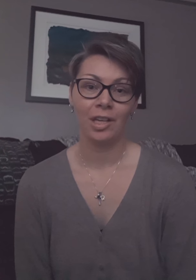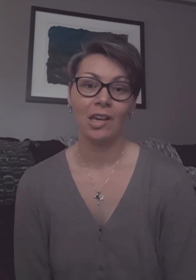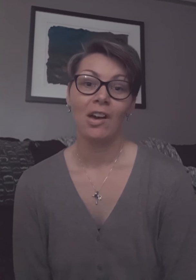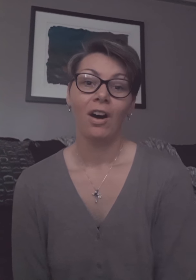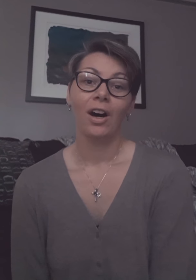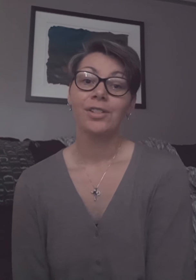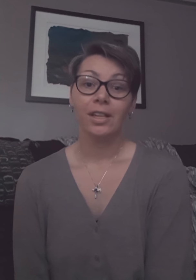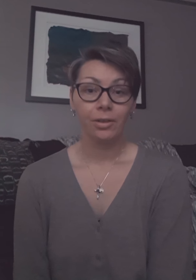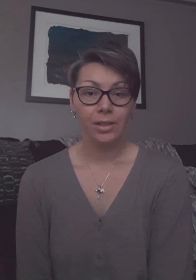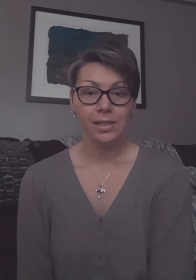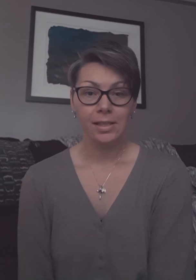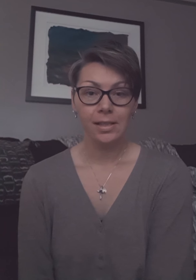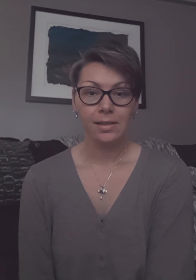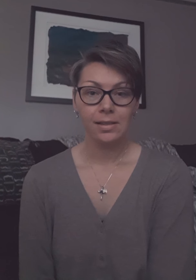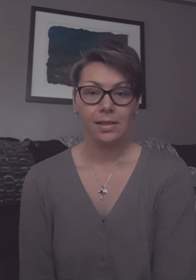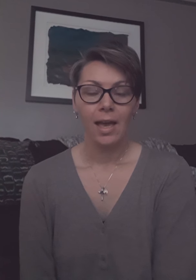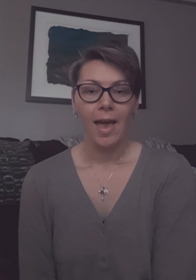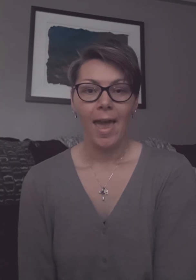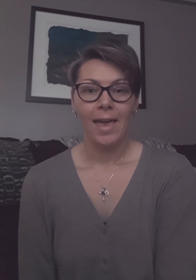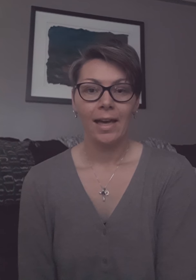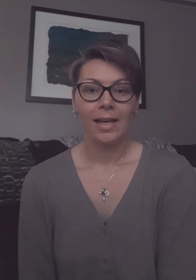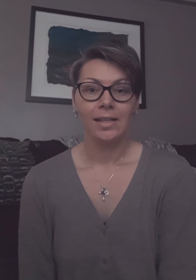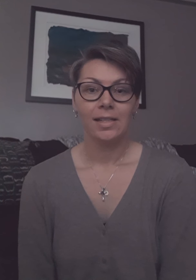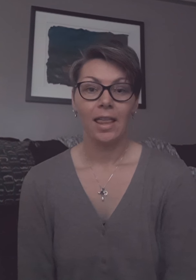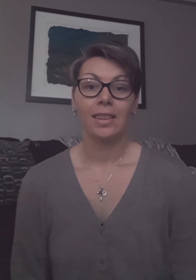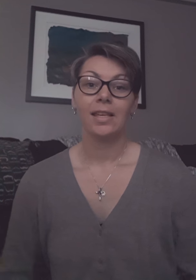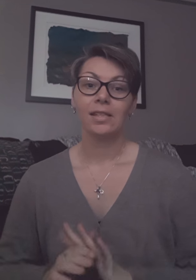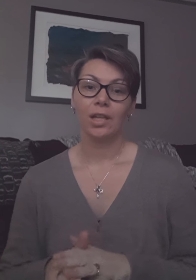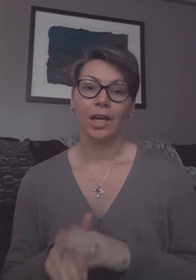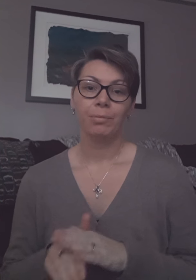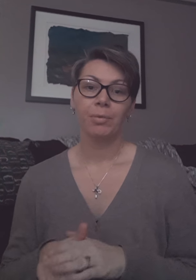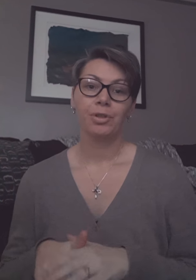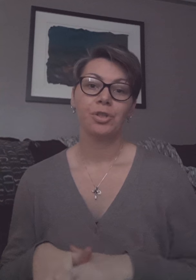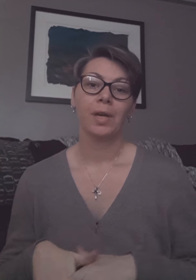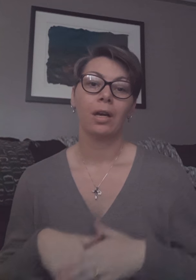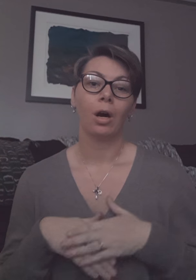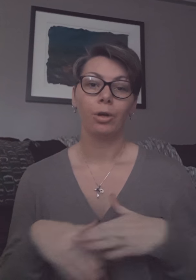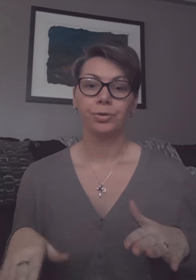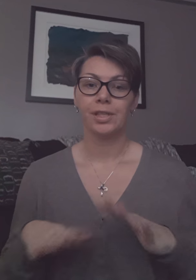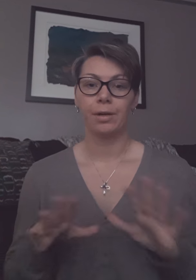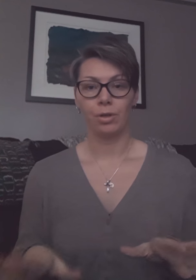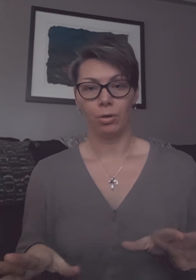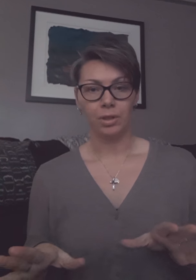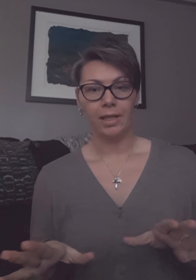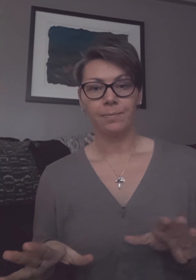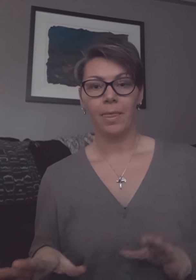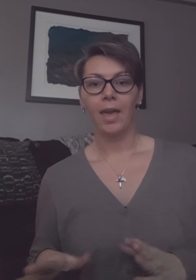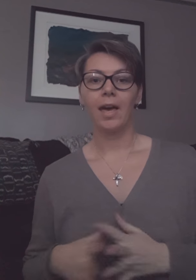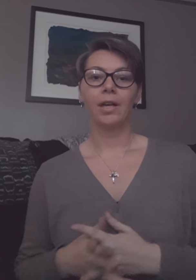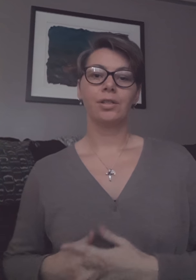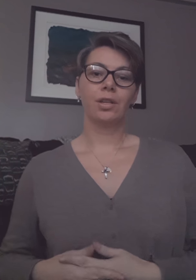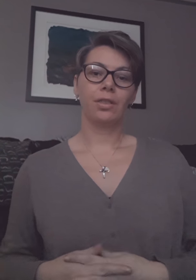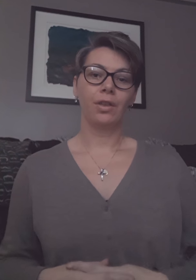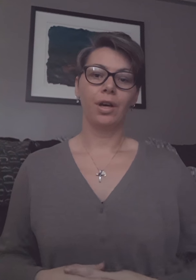on day 36 and this time we were doing ultrasound only and the